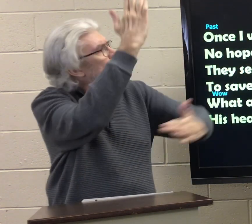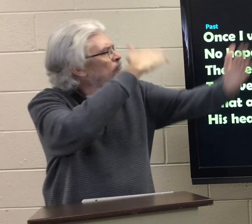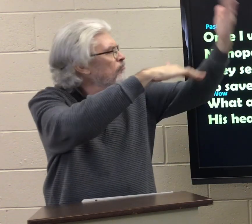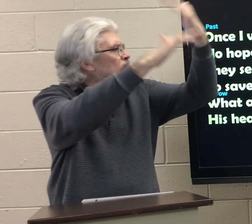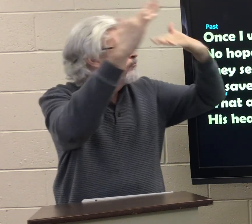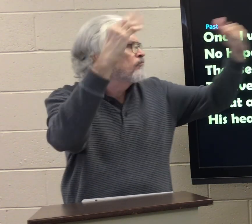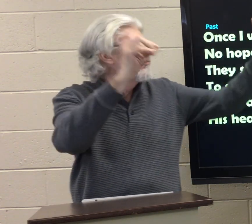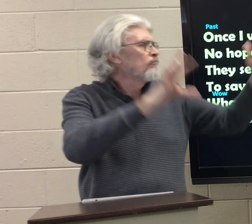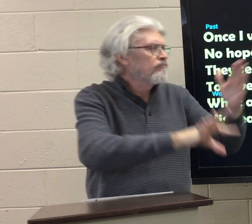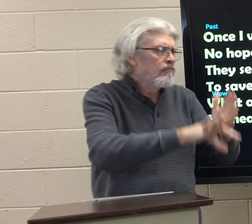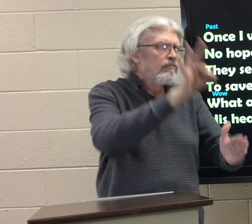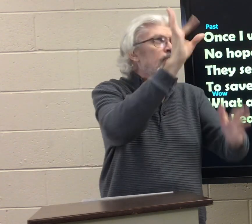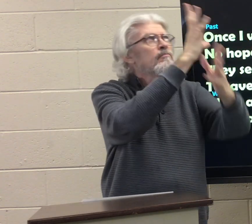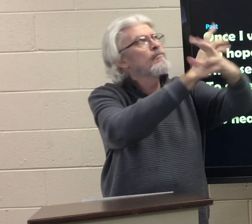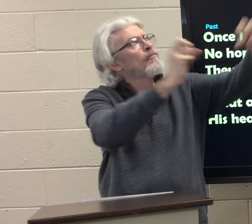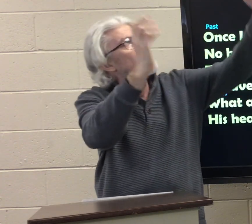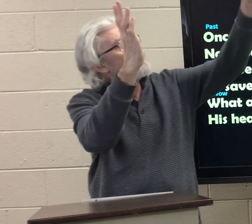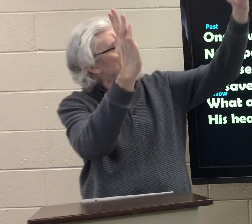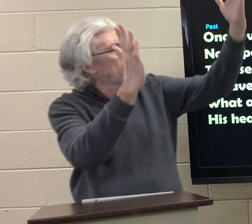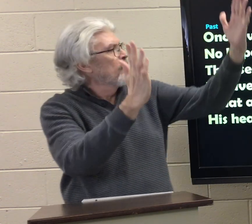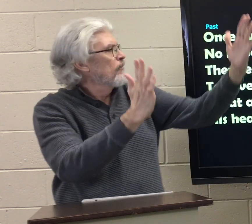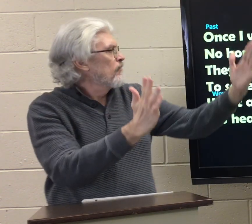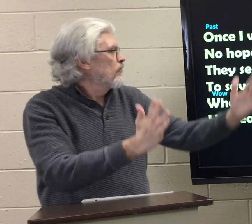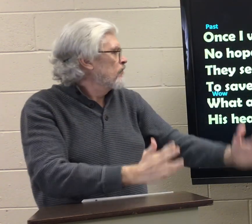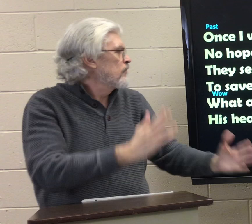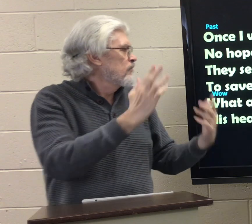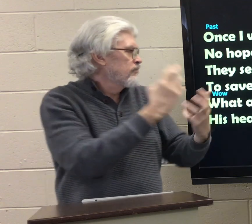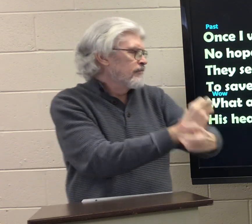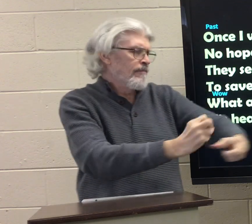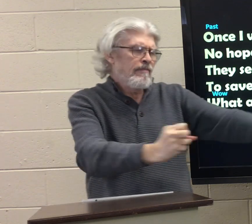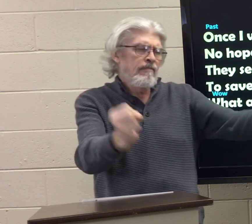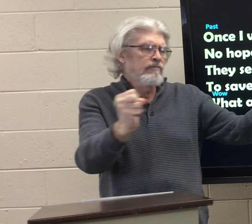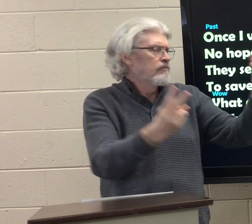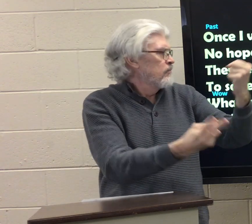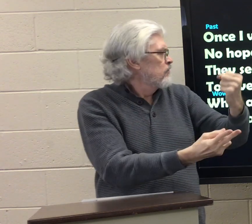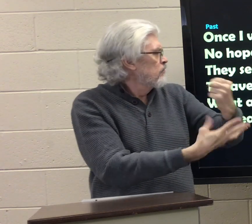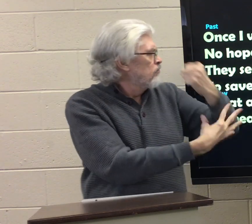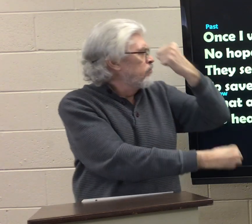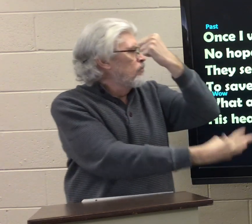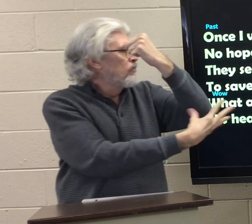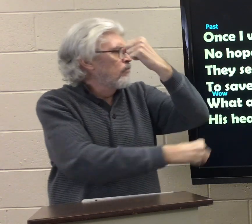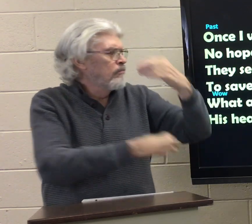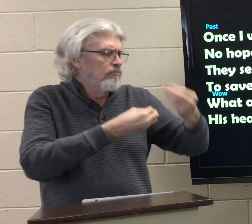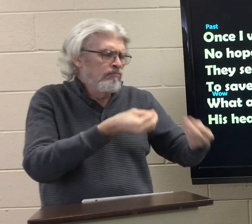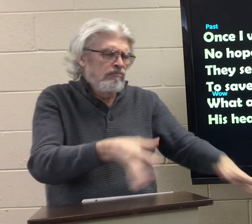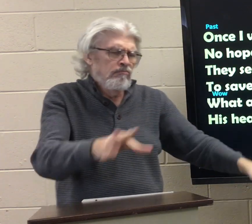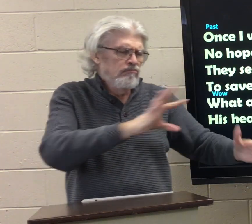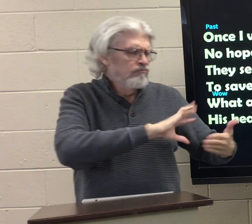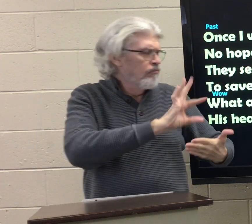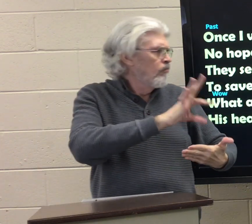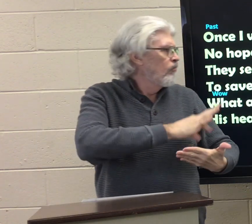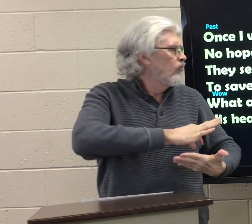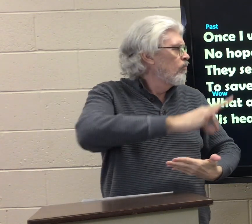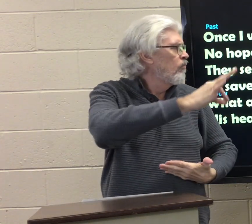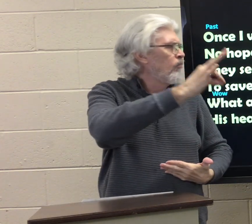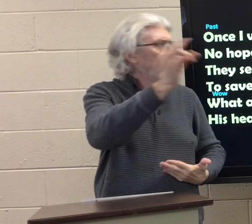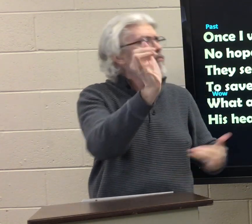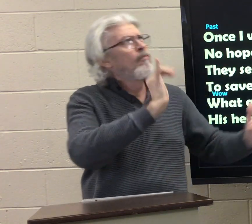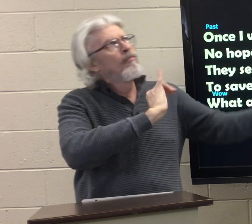heaven and found a Savior to save a poor lost soul like me.